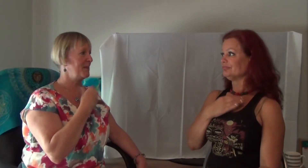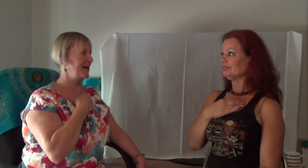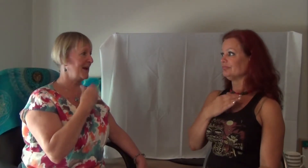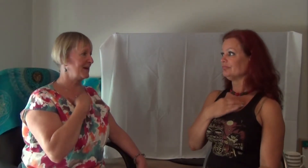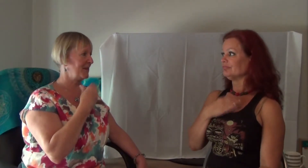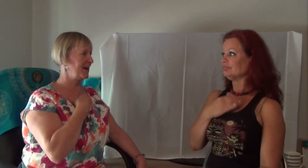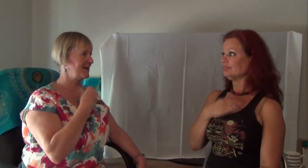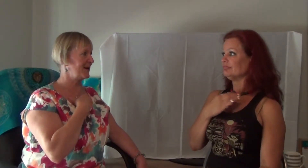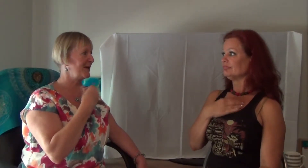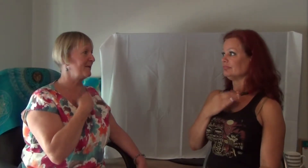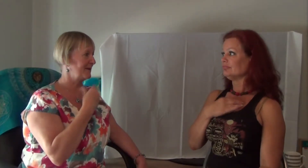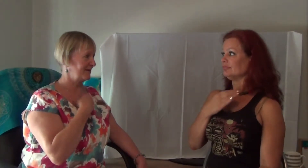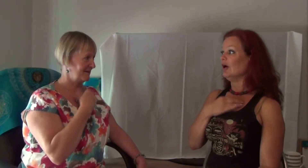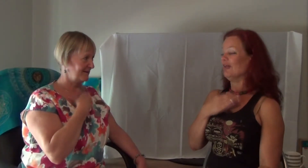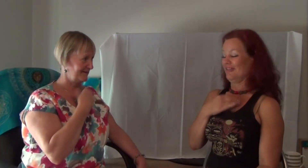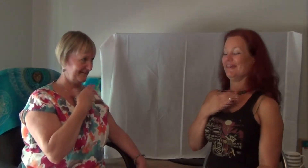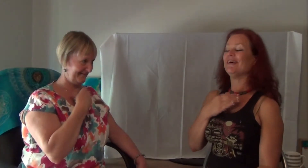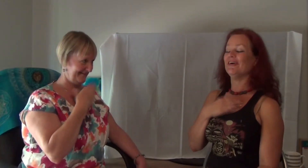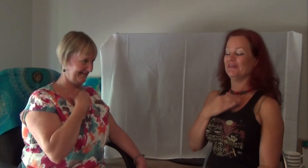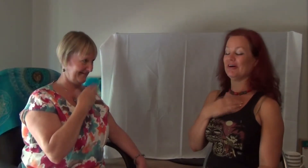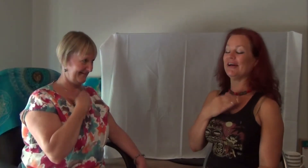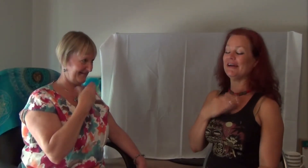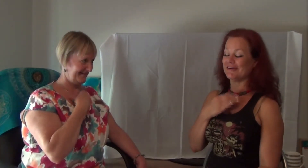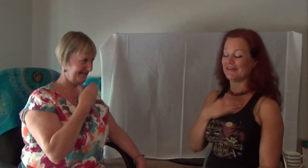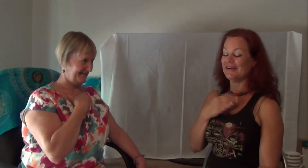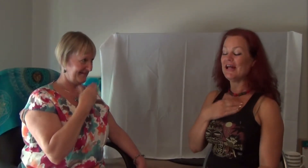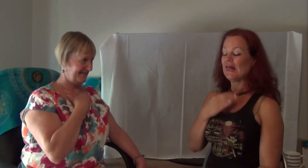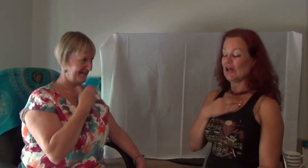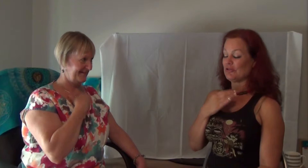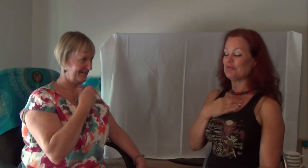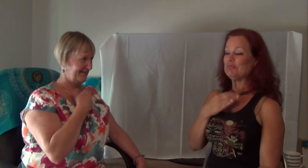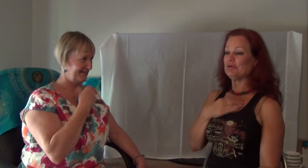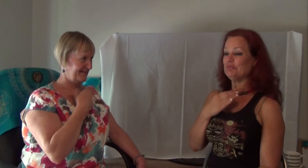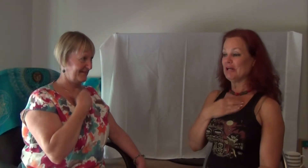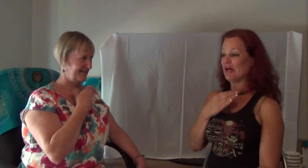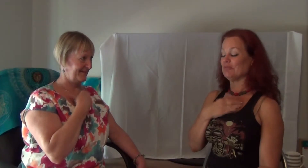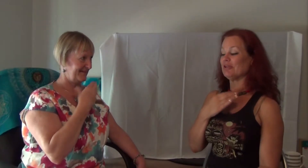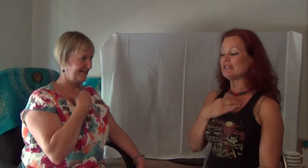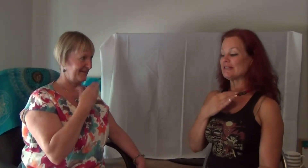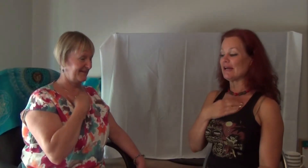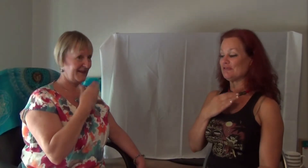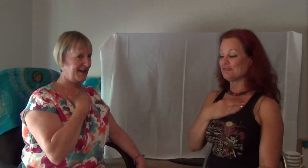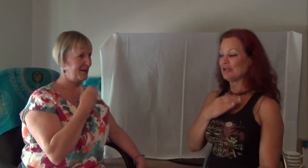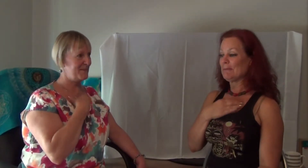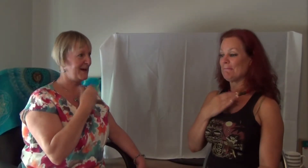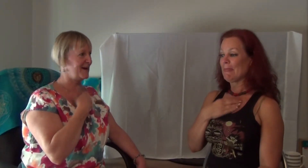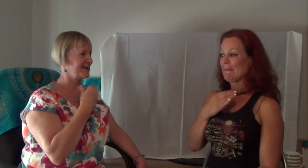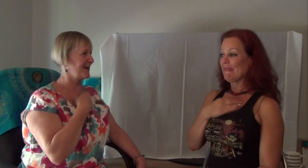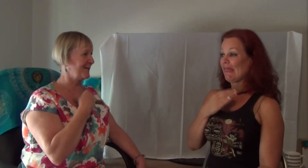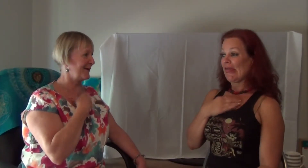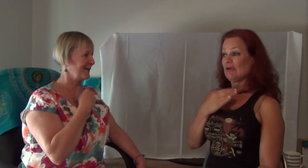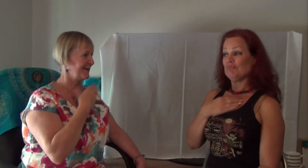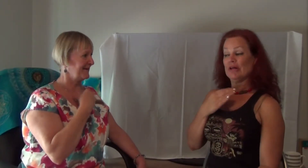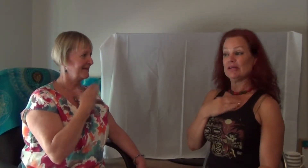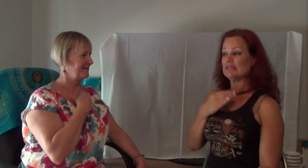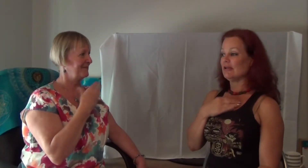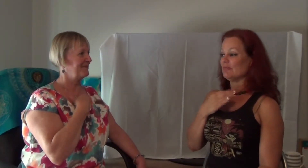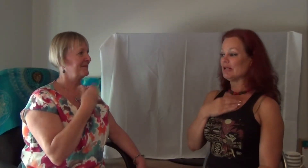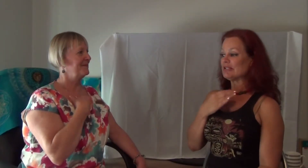made that place safe. All my anger at the people who made that place safe. They didn't make it safe enough. They did not make it